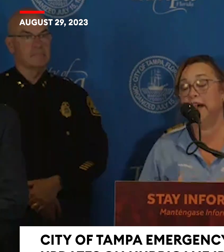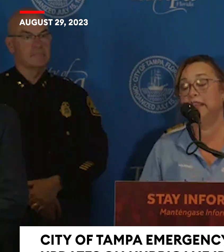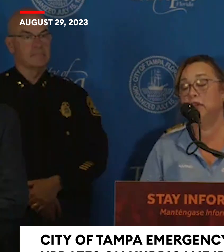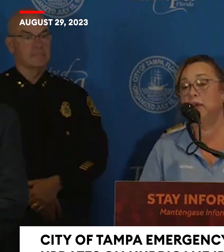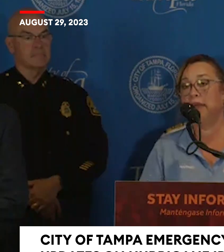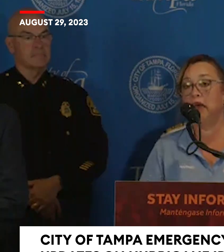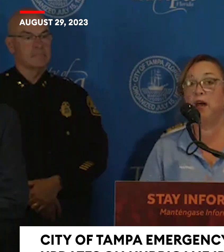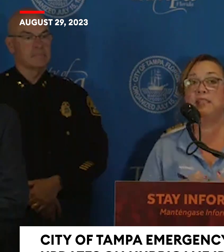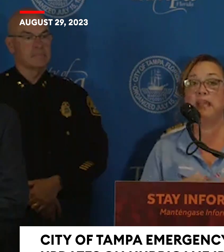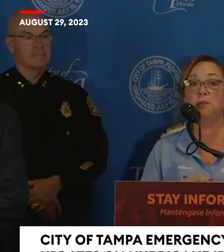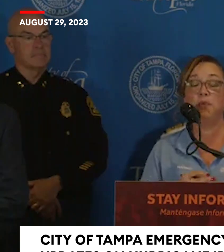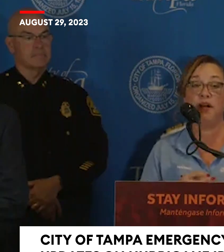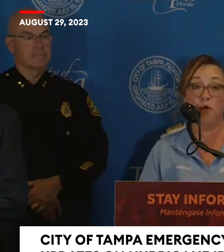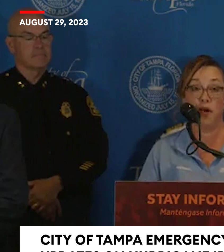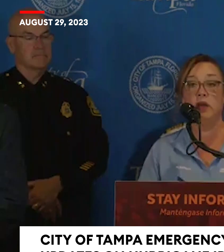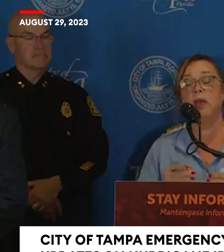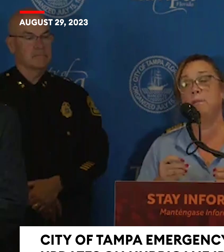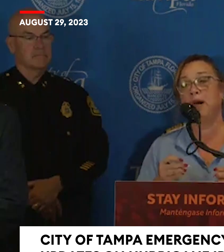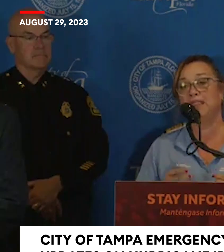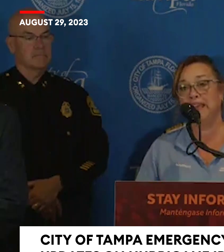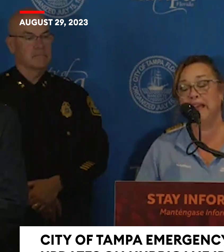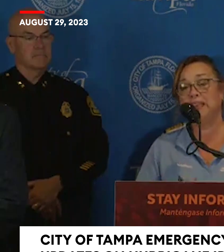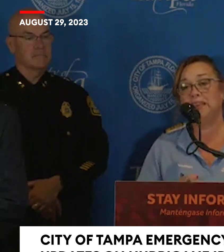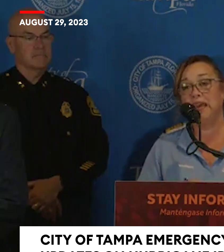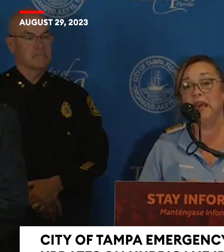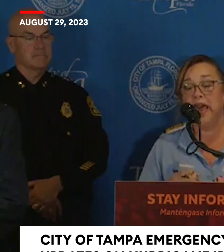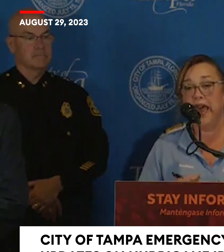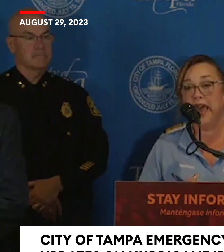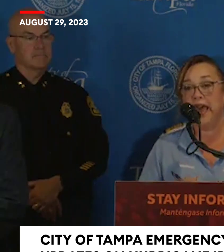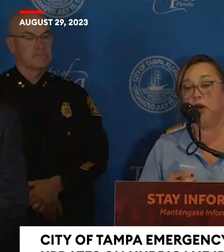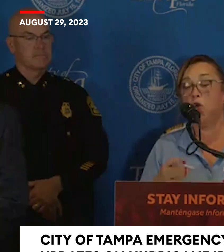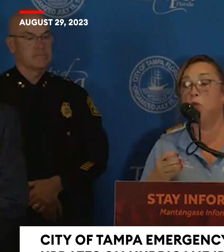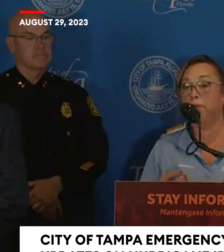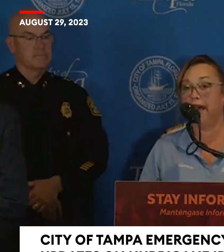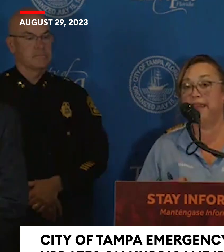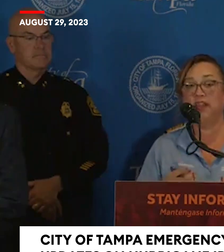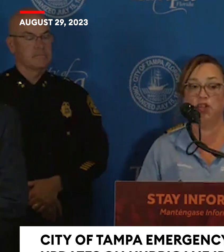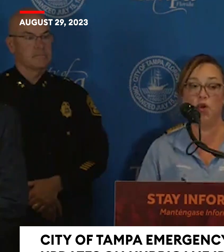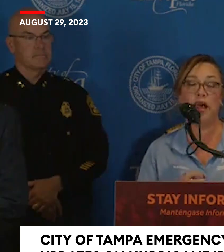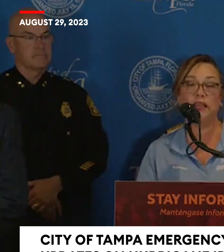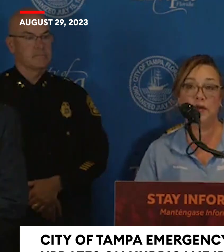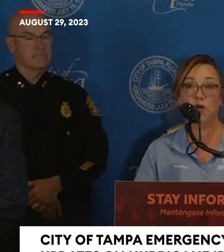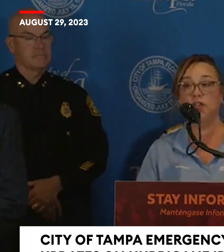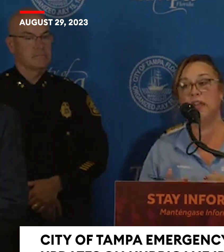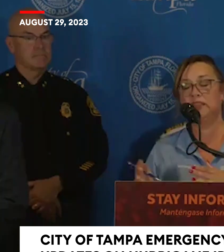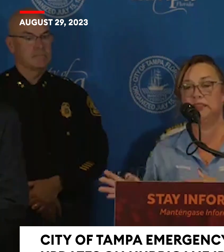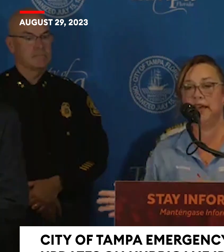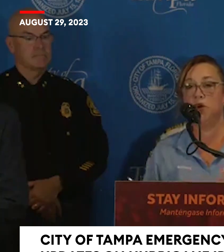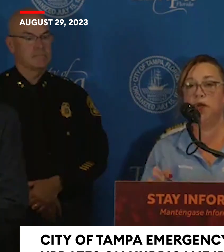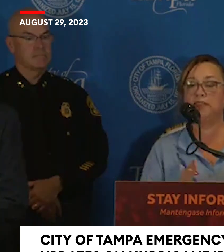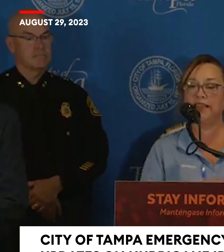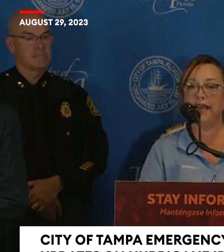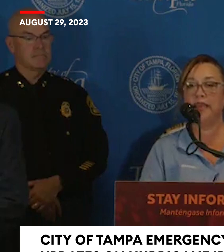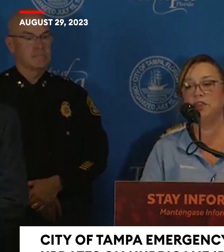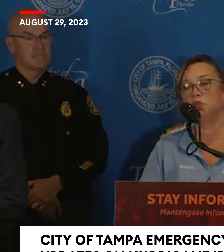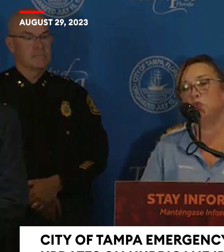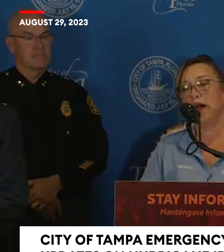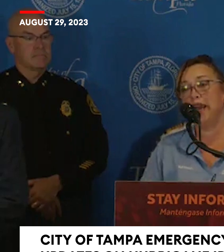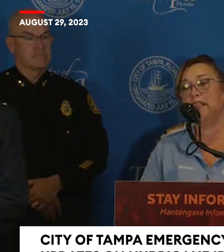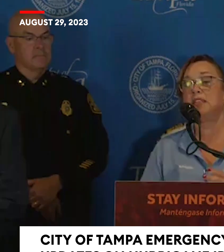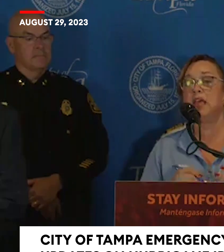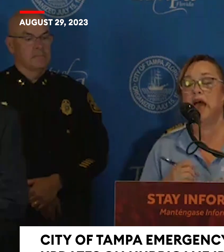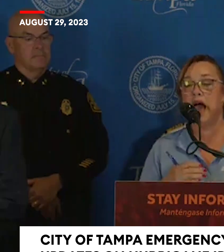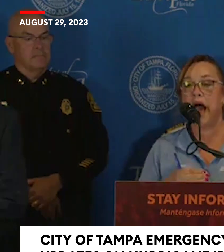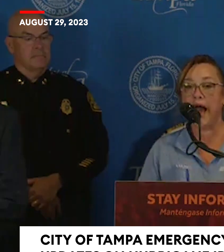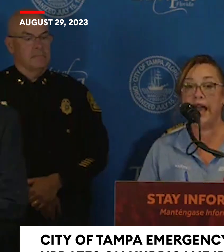seguridad de los empleados. Así que, por favor, manténganse con un plan de acción activo. Si es necesario que salgan de sus